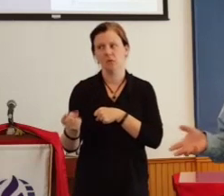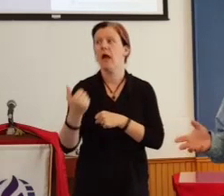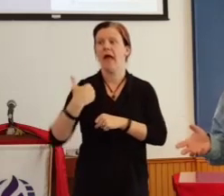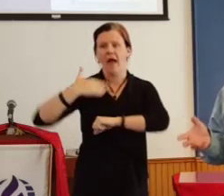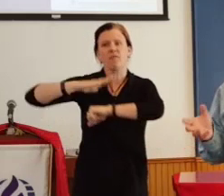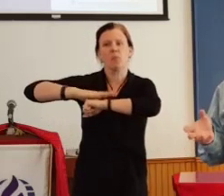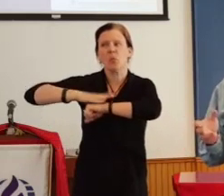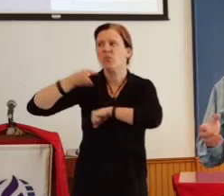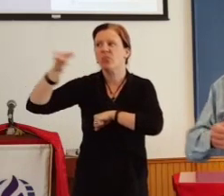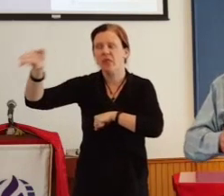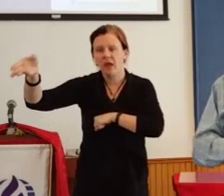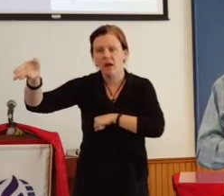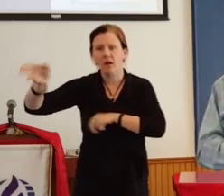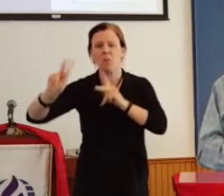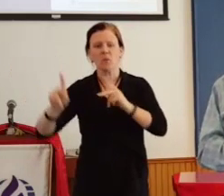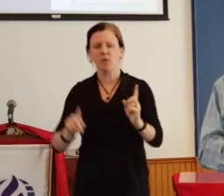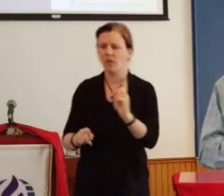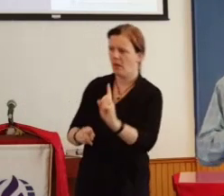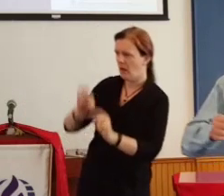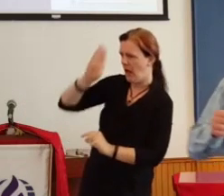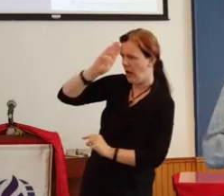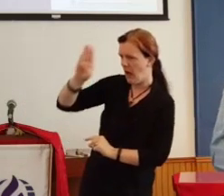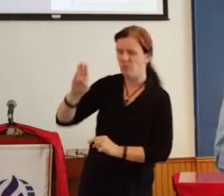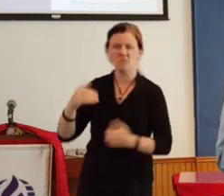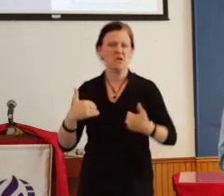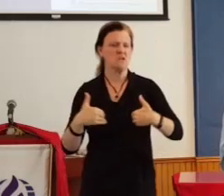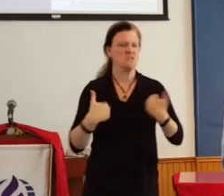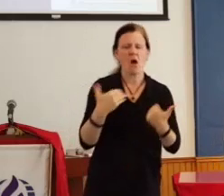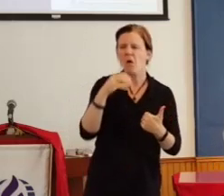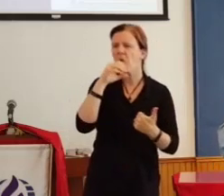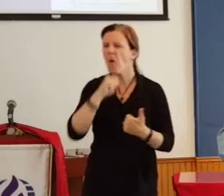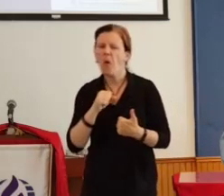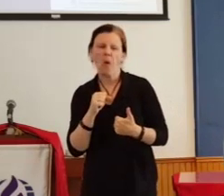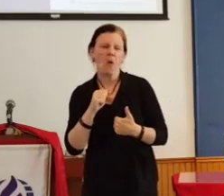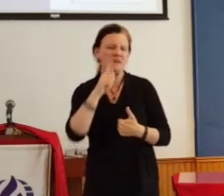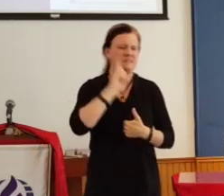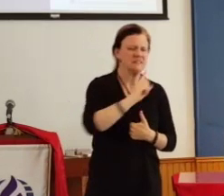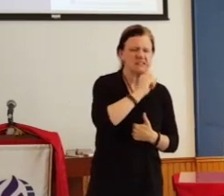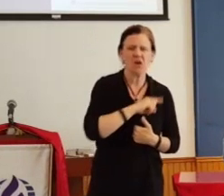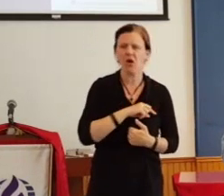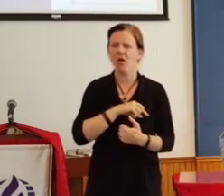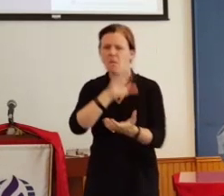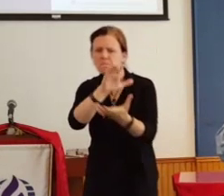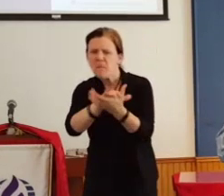people who drop by our booth, both young and old, single and couples, families,